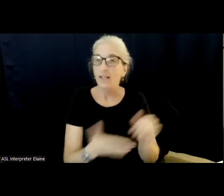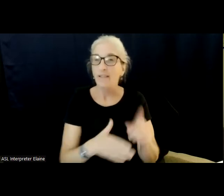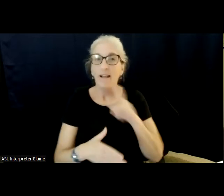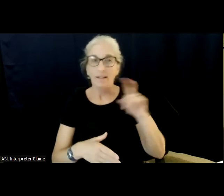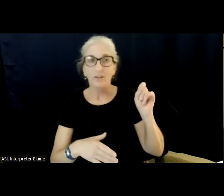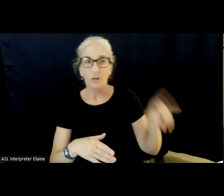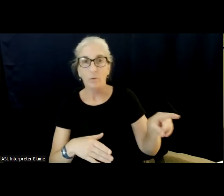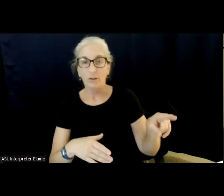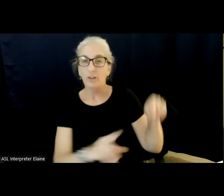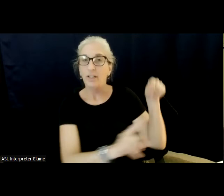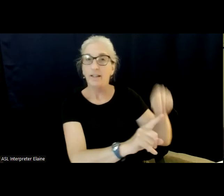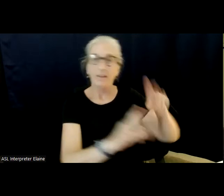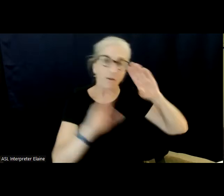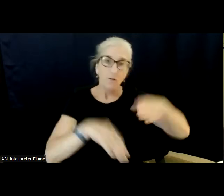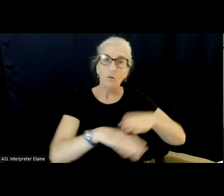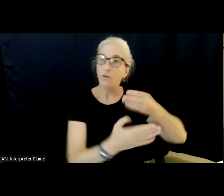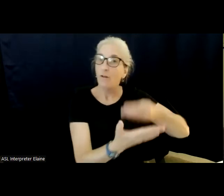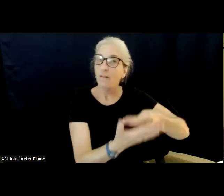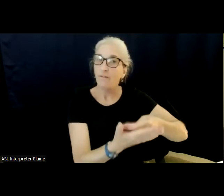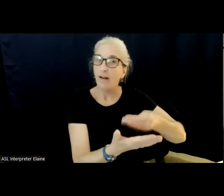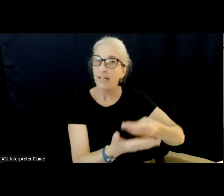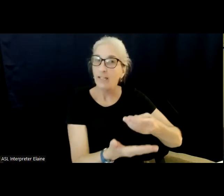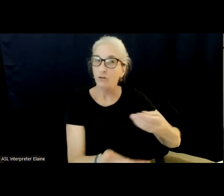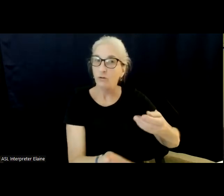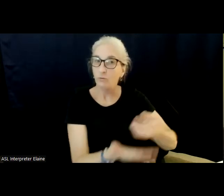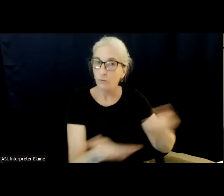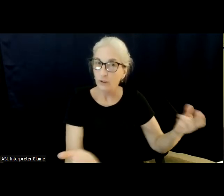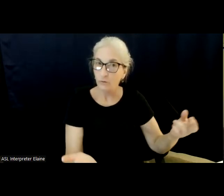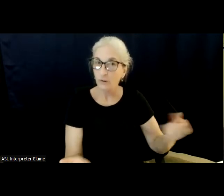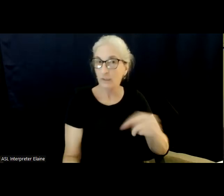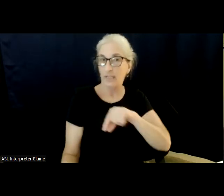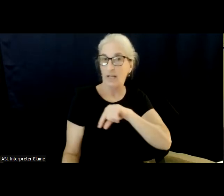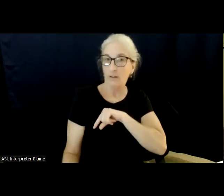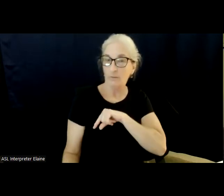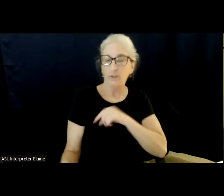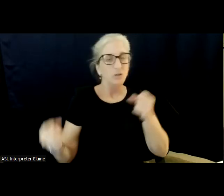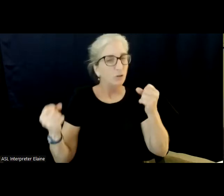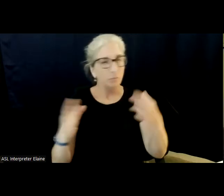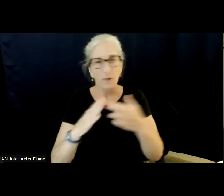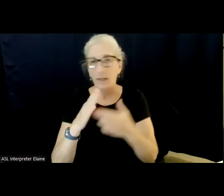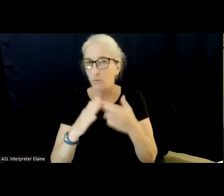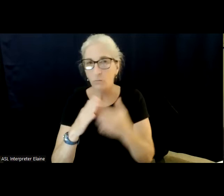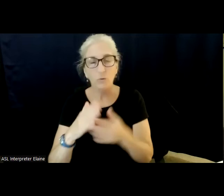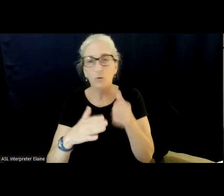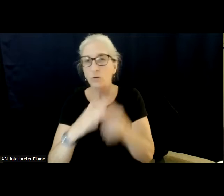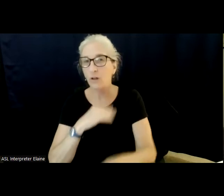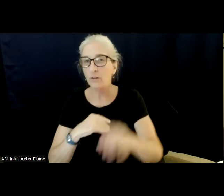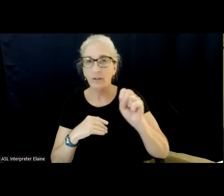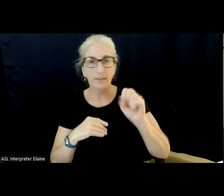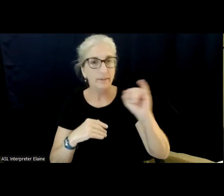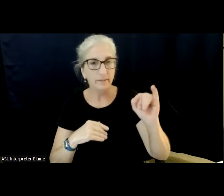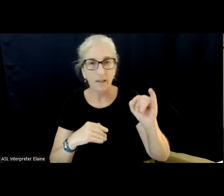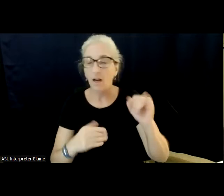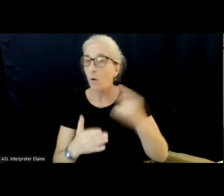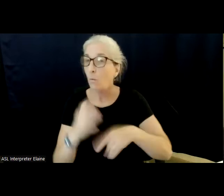to reach is the financial resources eligibility. And there's many rules under Supplemental Security with spend down what you can own, cars,